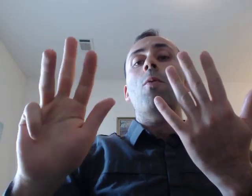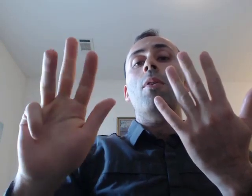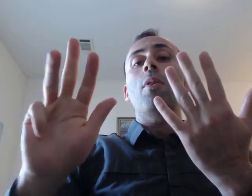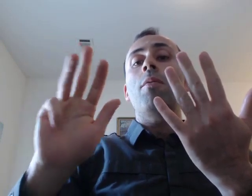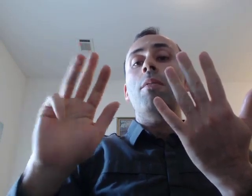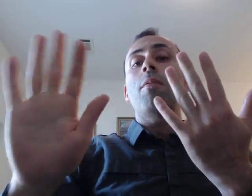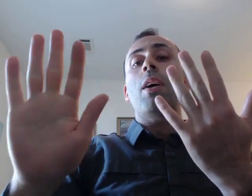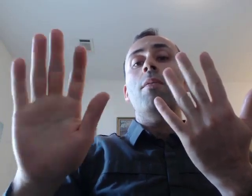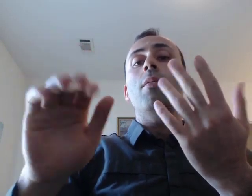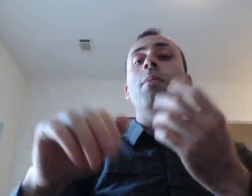55.